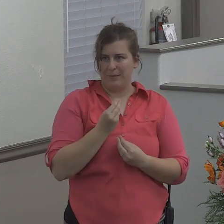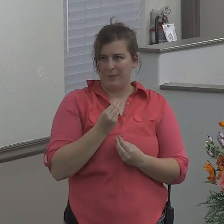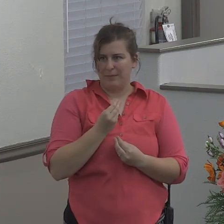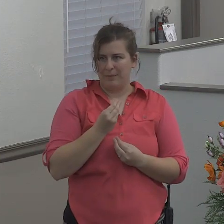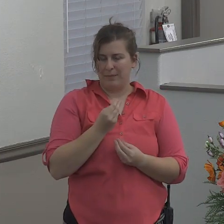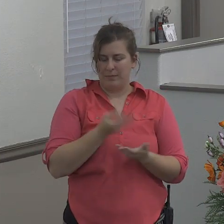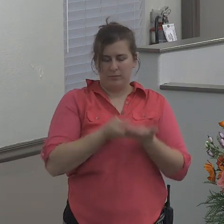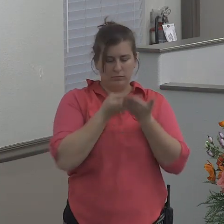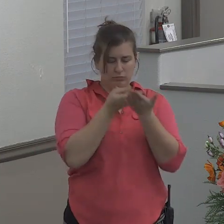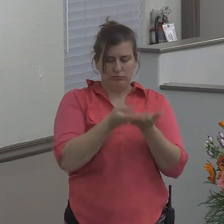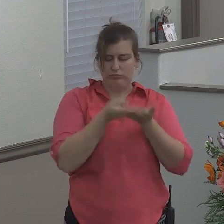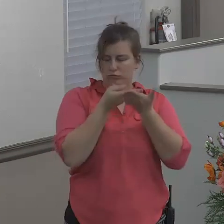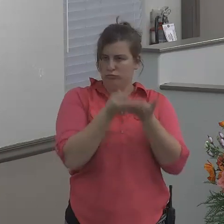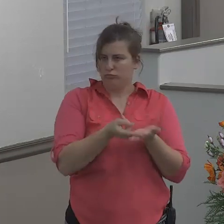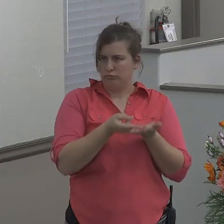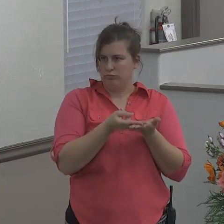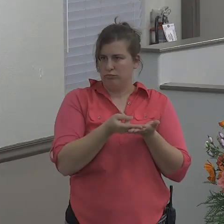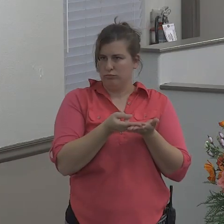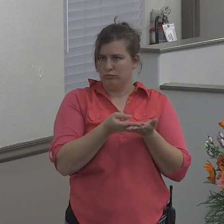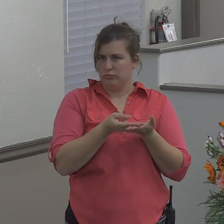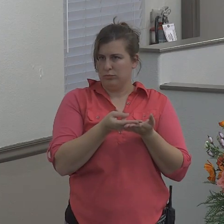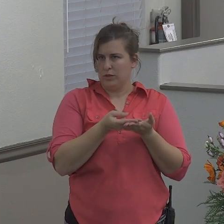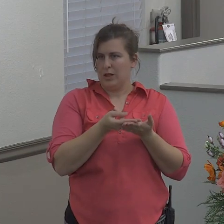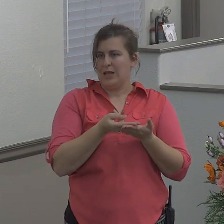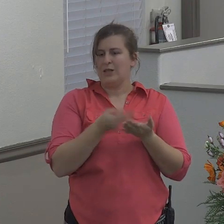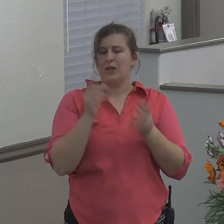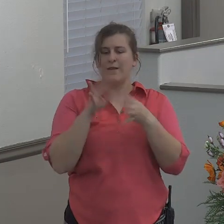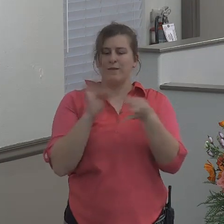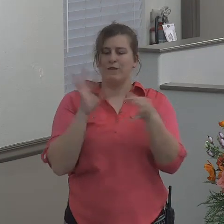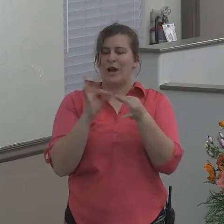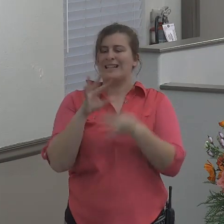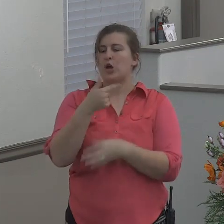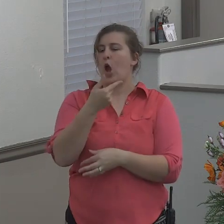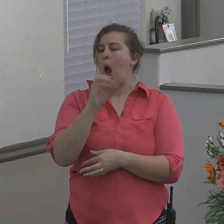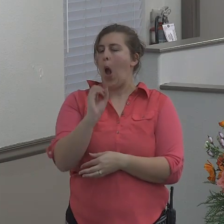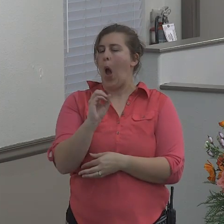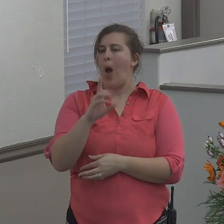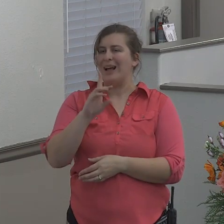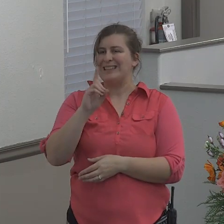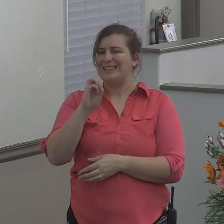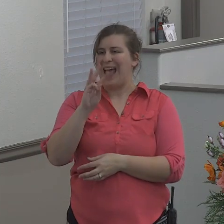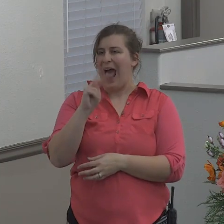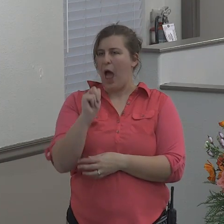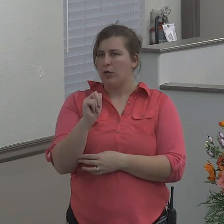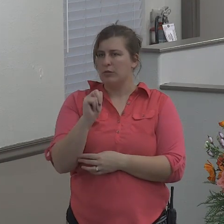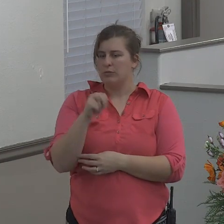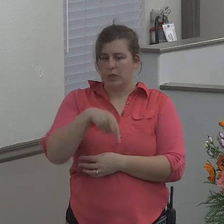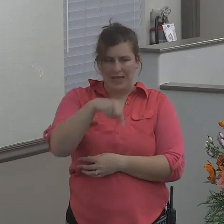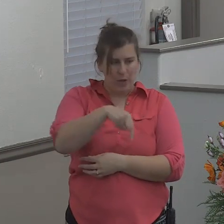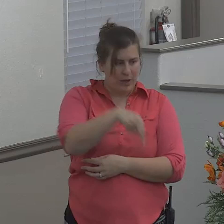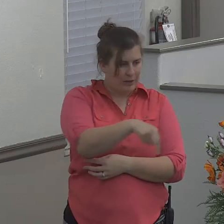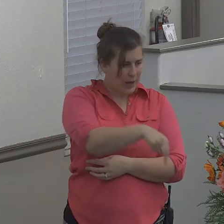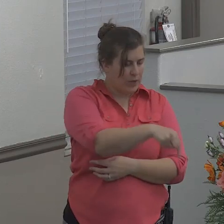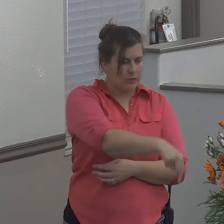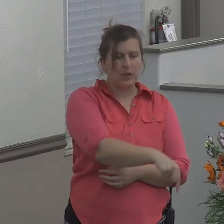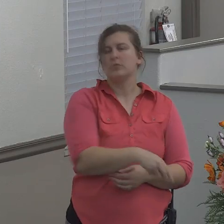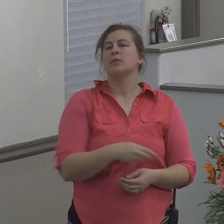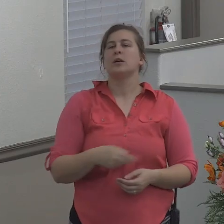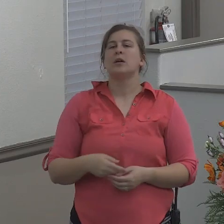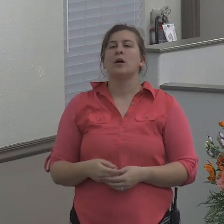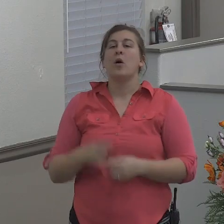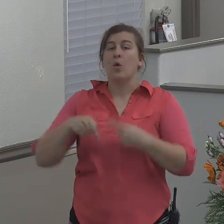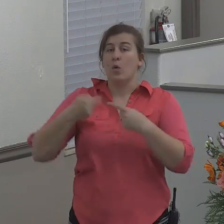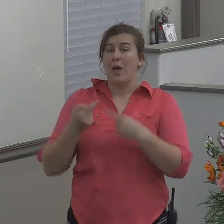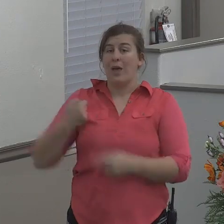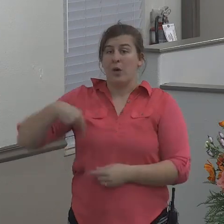lay and was fast asleep. What we need to realize is that when we're running from the Lord, we're always on a trip